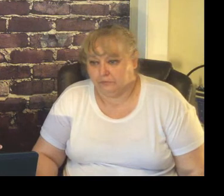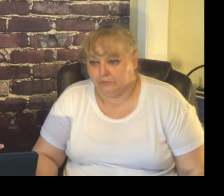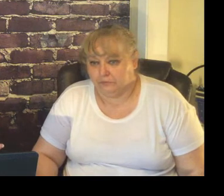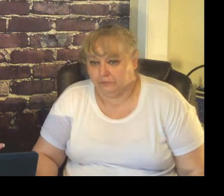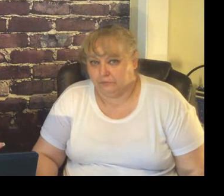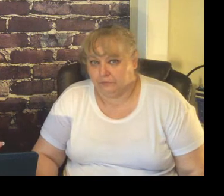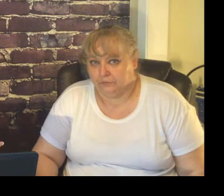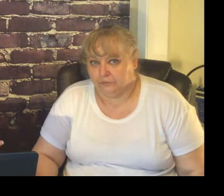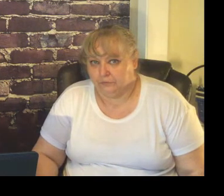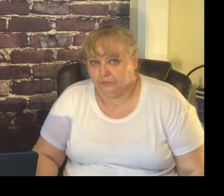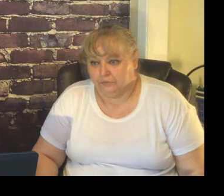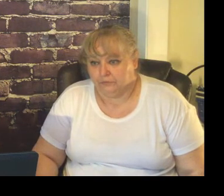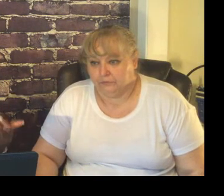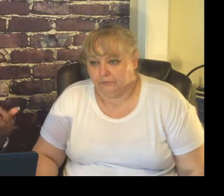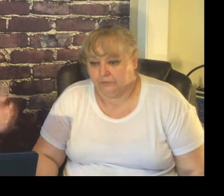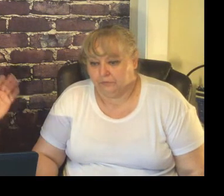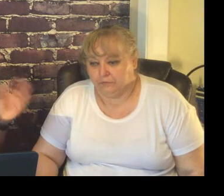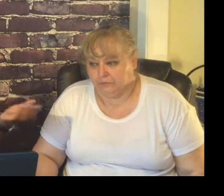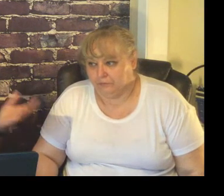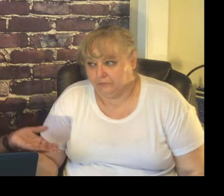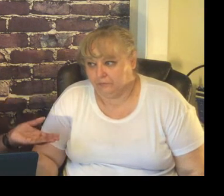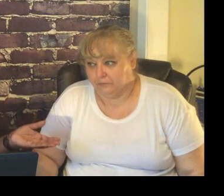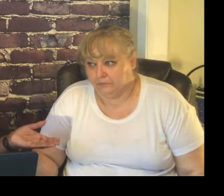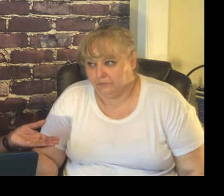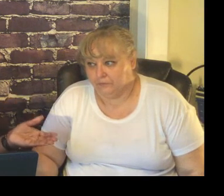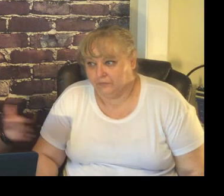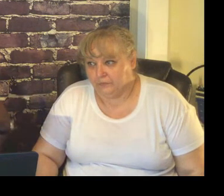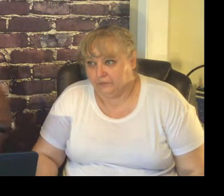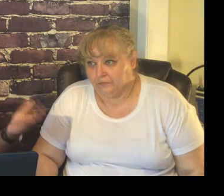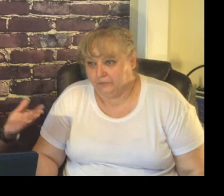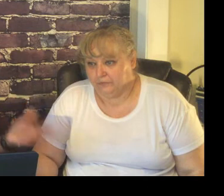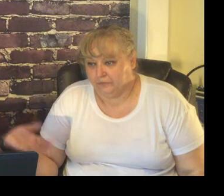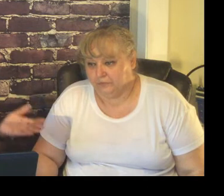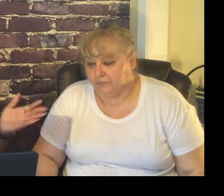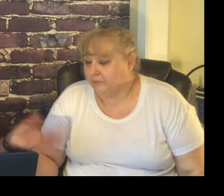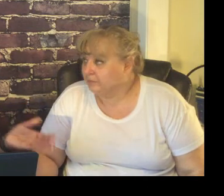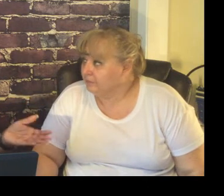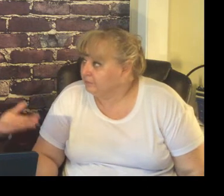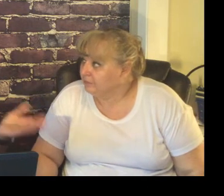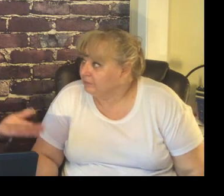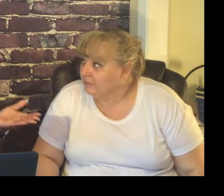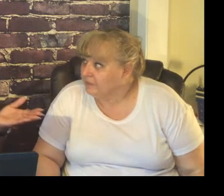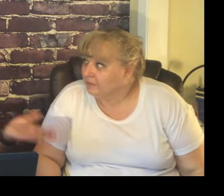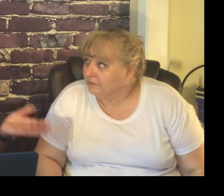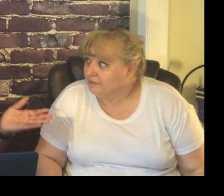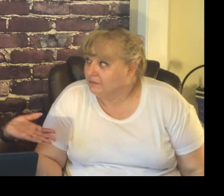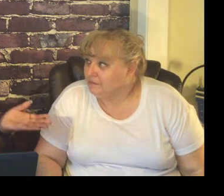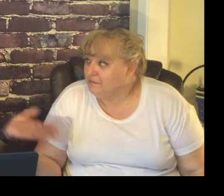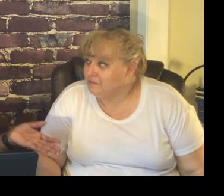management is however we know after having been in this for years and years and years